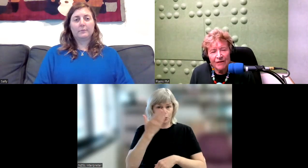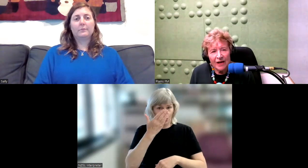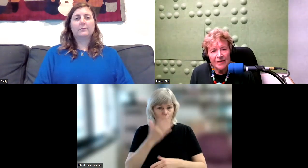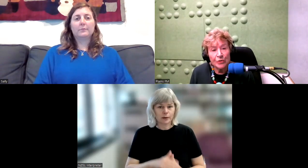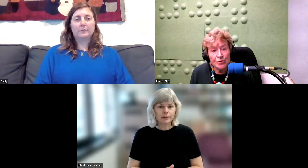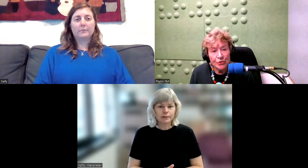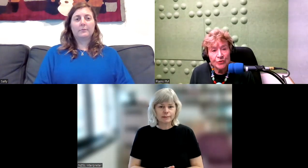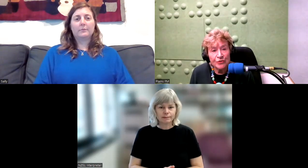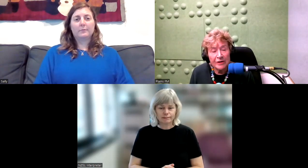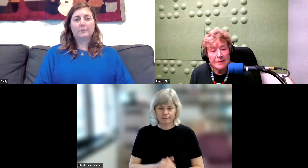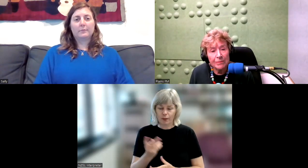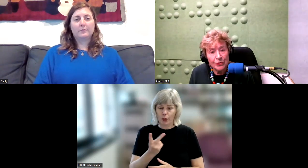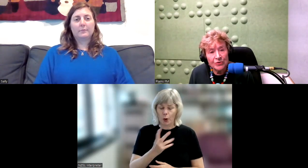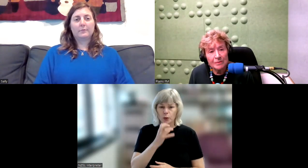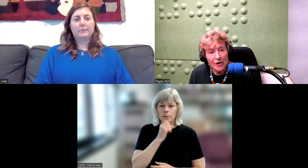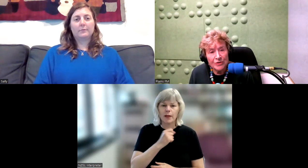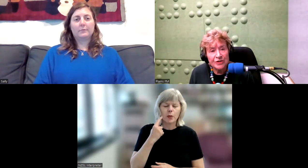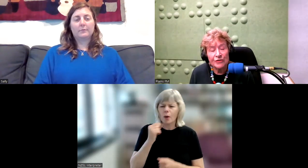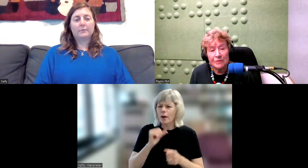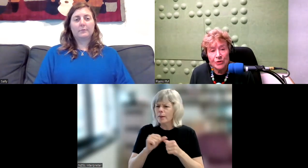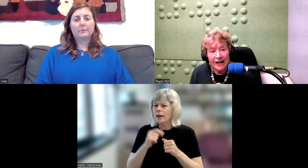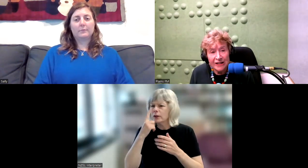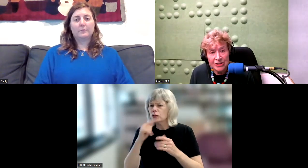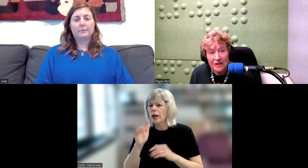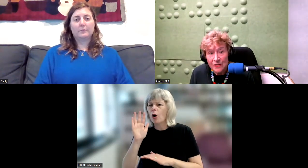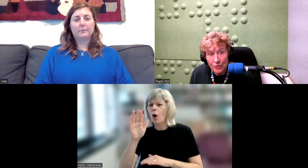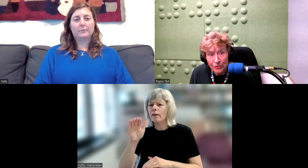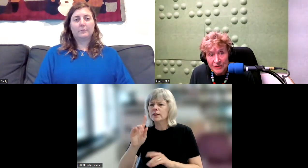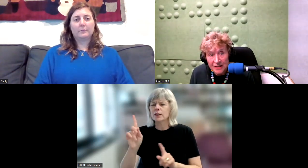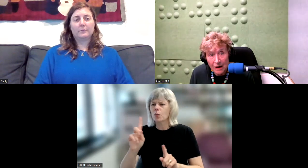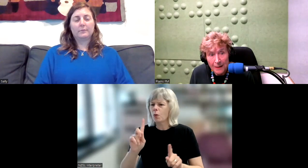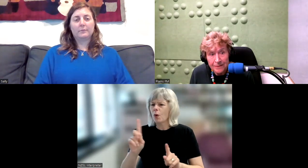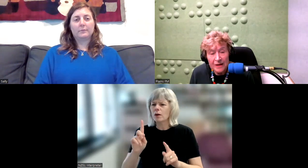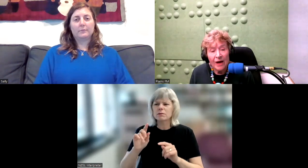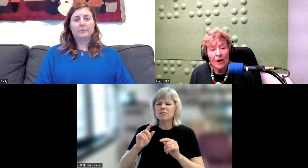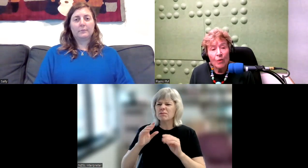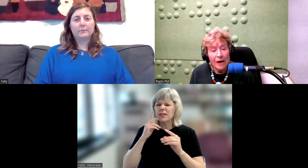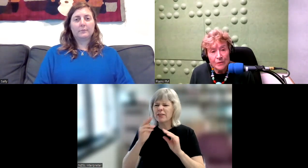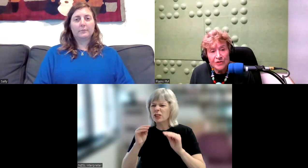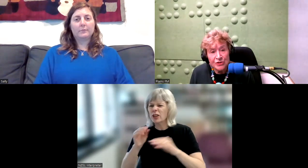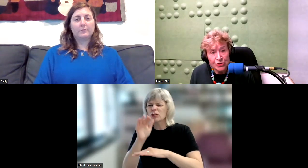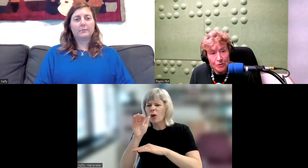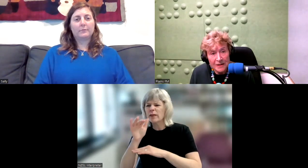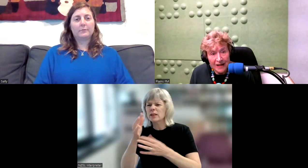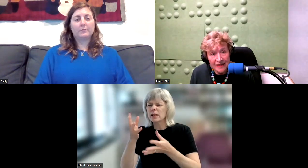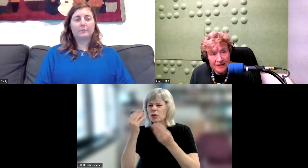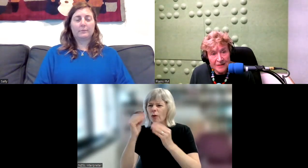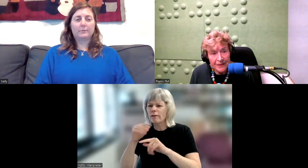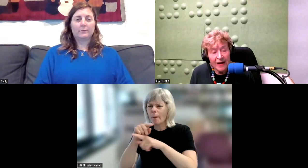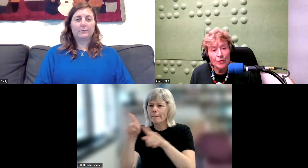found there were two very important modes of communication in the world at the time. One was the German method and